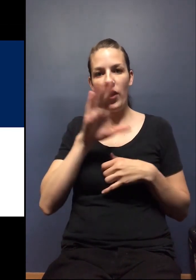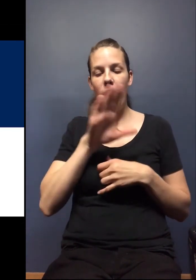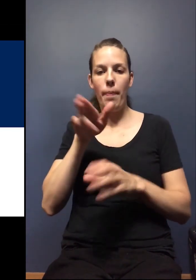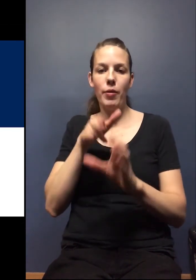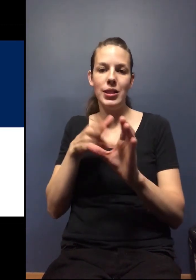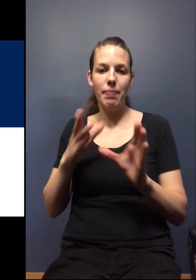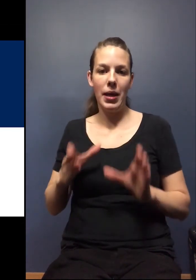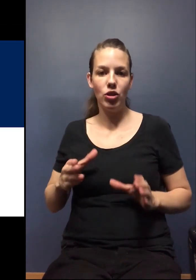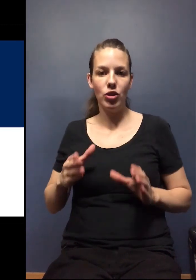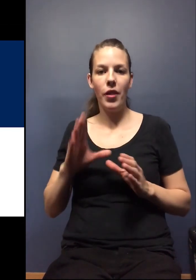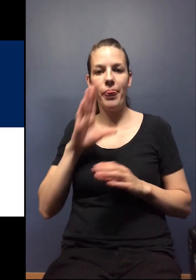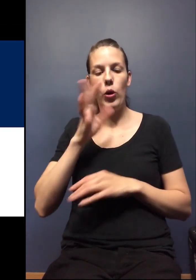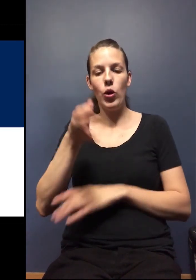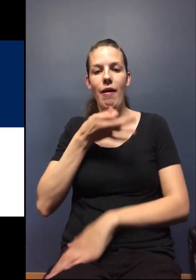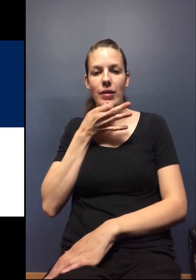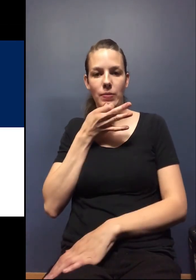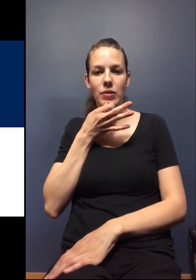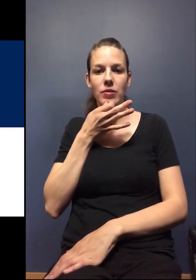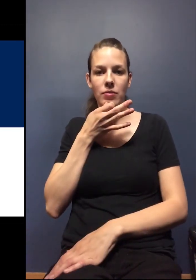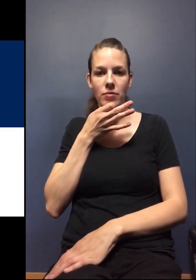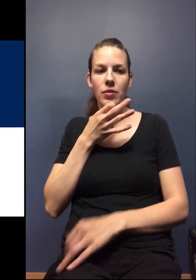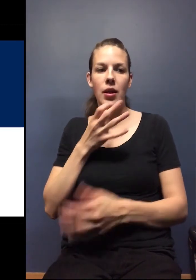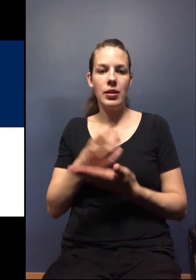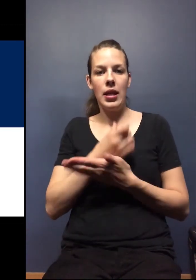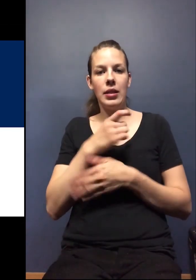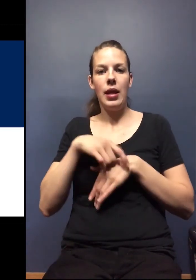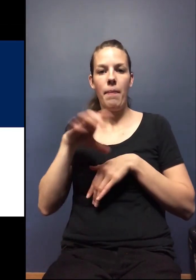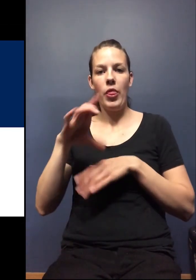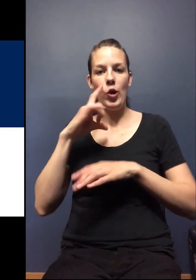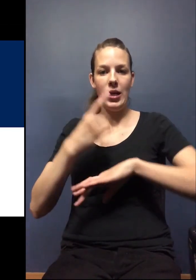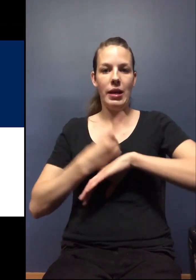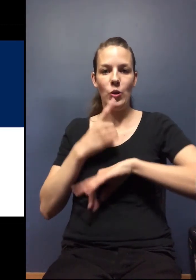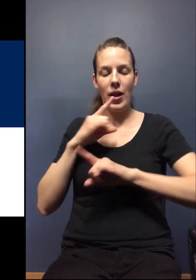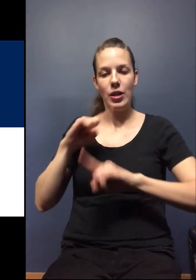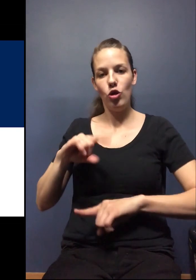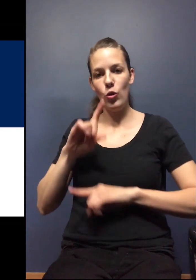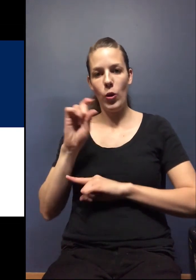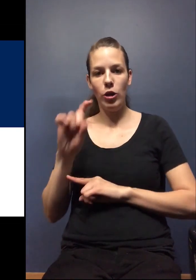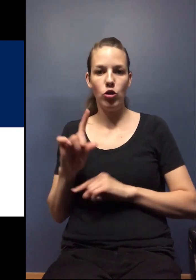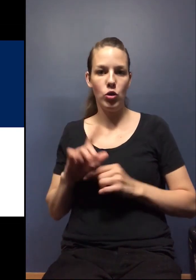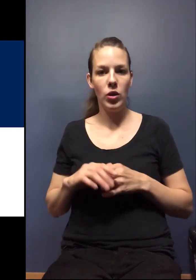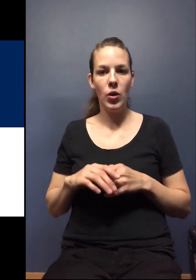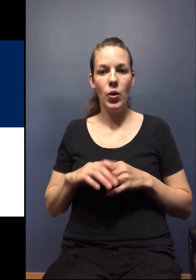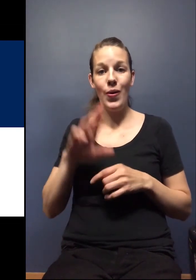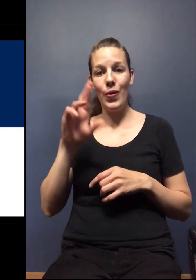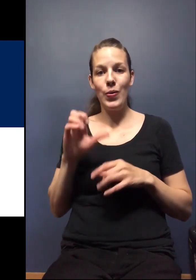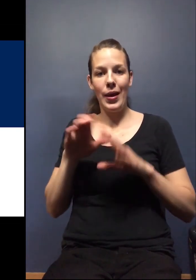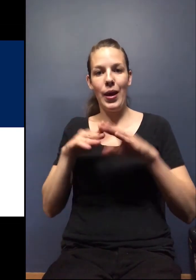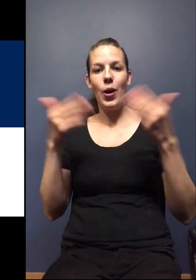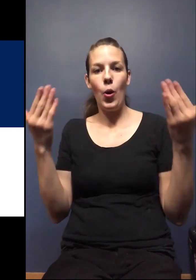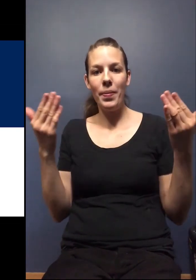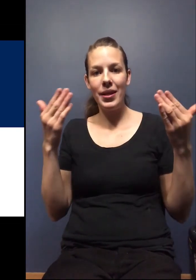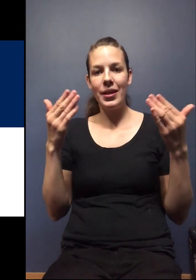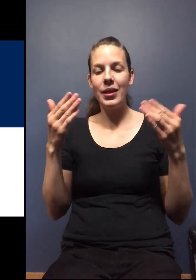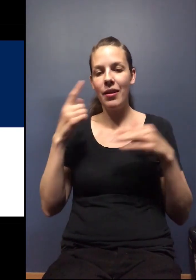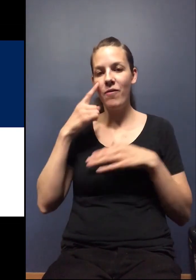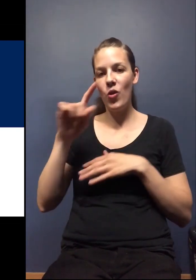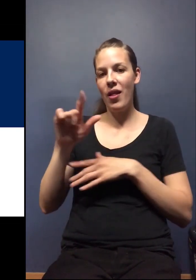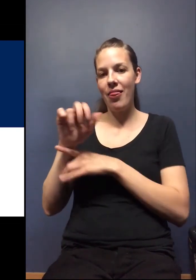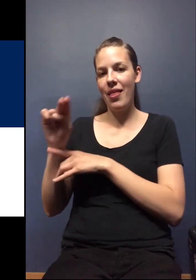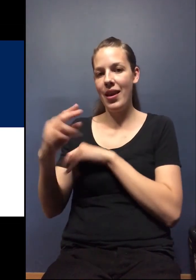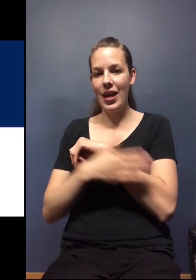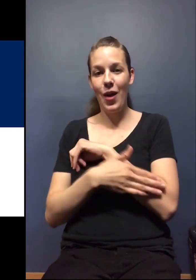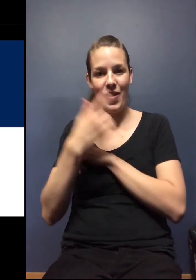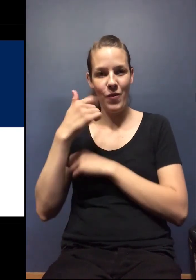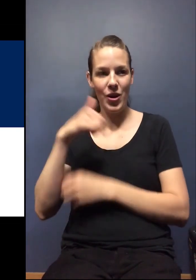their participation and their expertise and taking time out of their day to answer some questions on reopening guidance for Lane County for us. Thank you